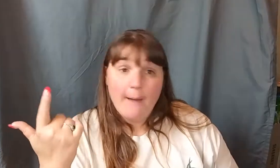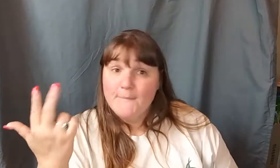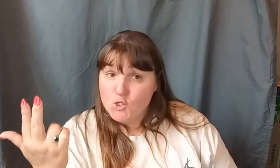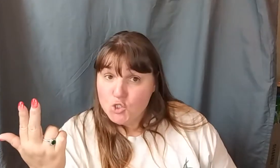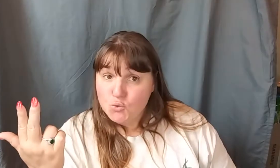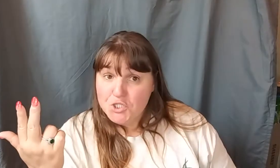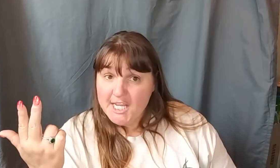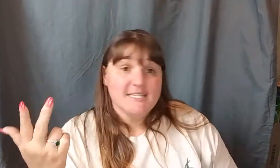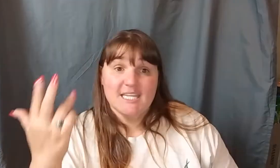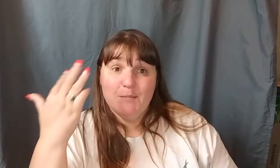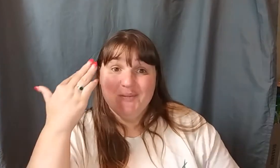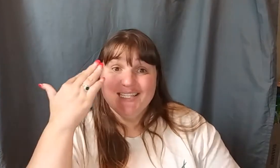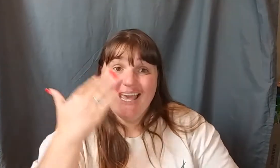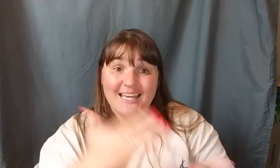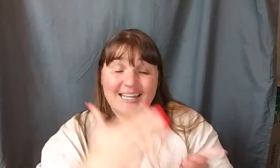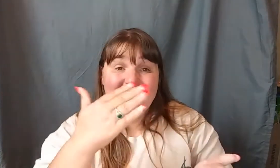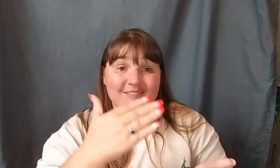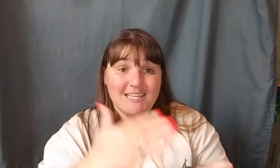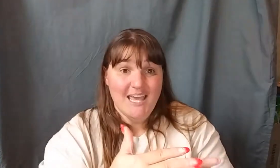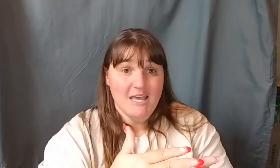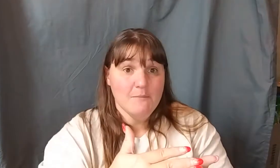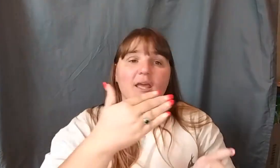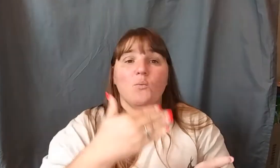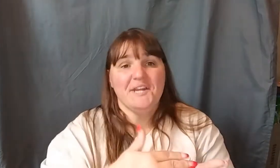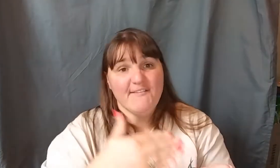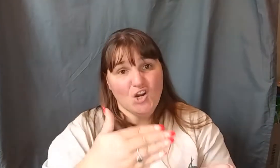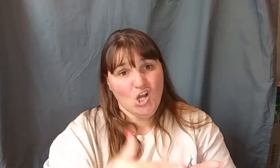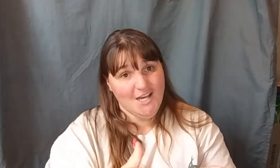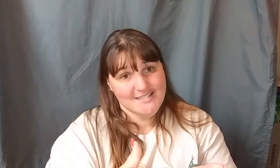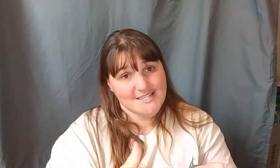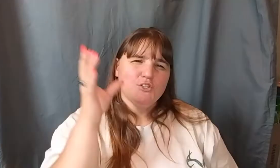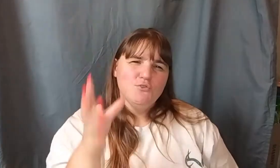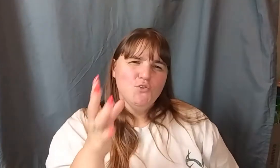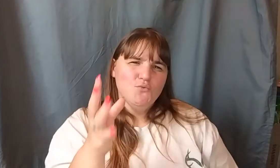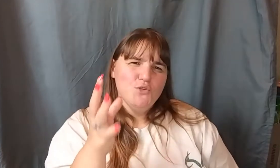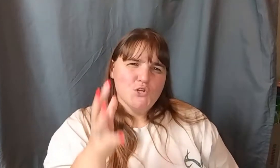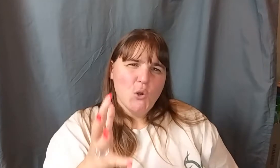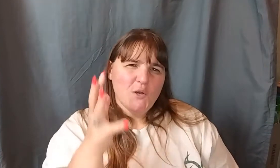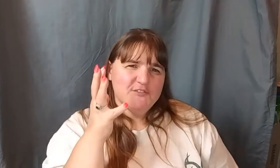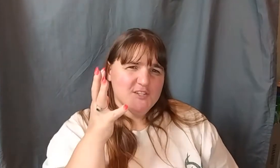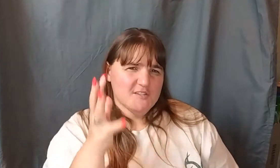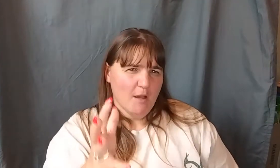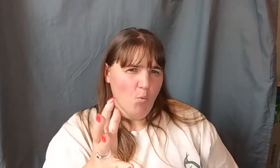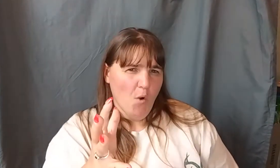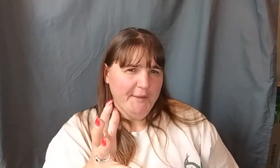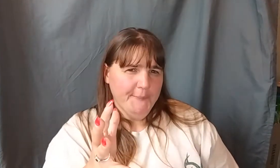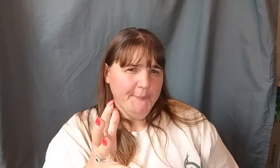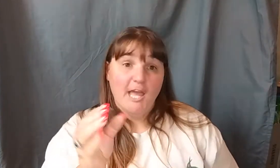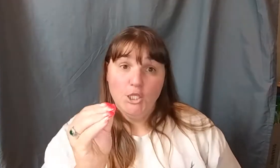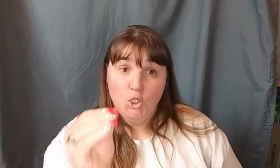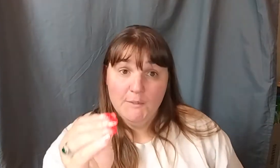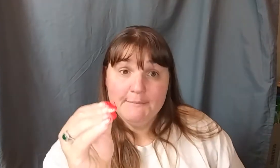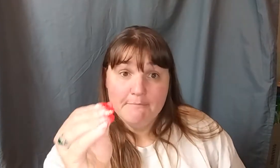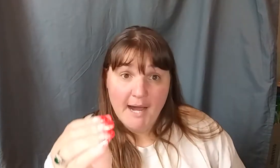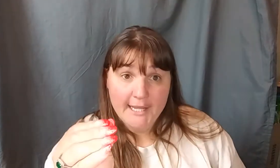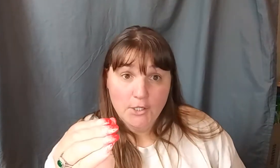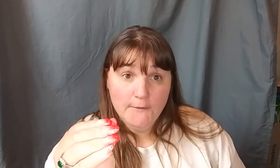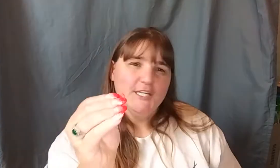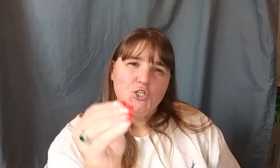emotional shape, to keep his head in the game at whatever cost. Do you know of someone that you admire that you